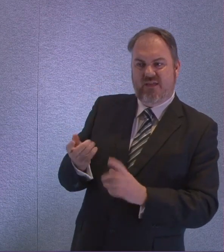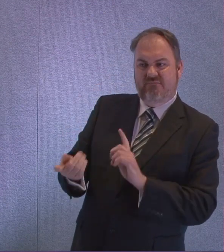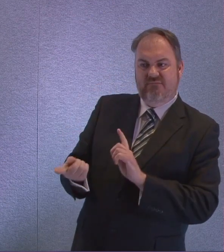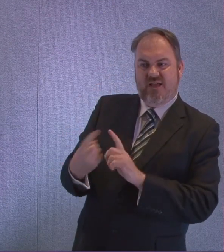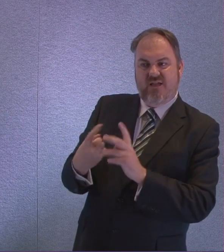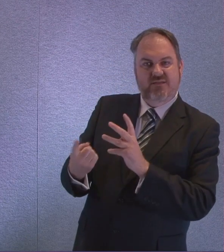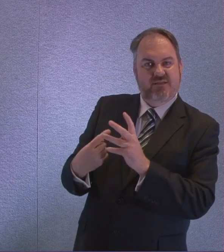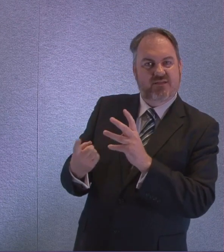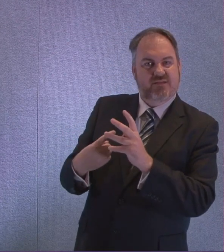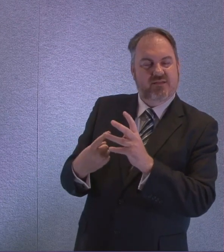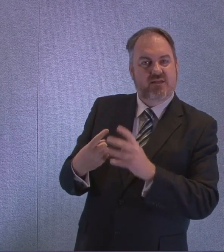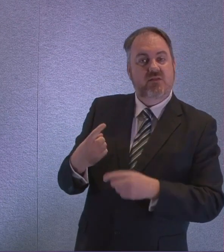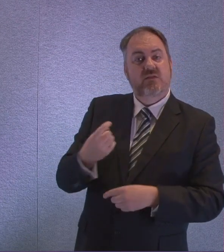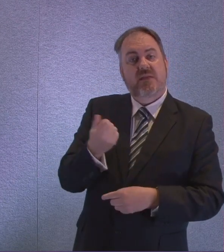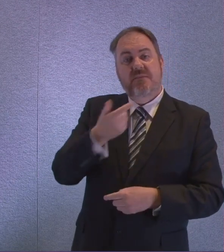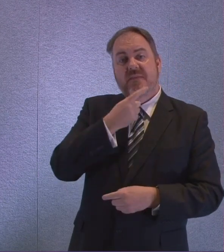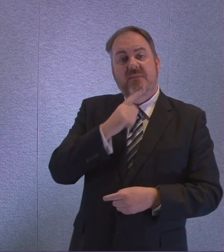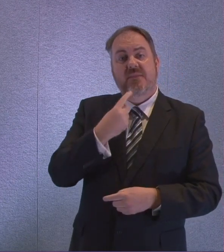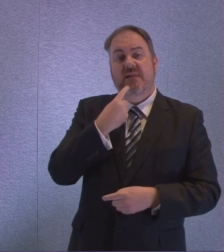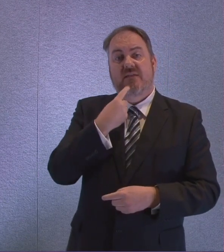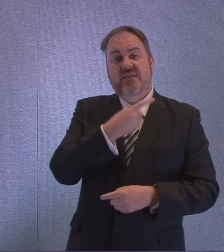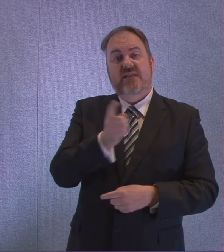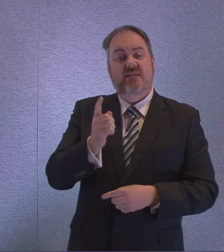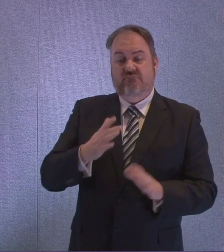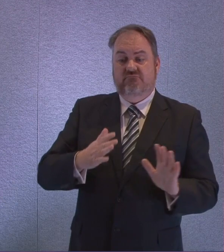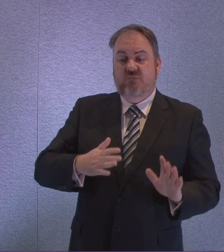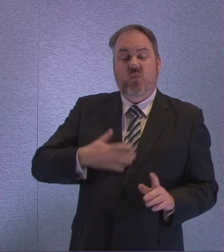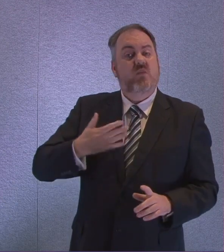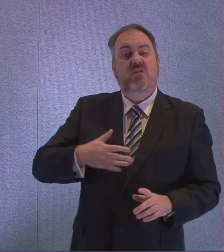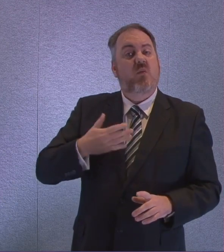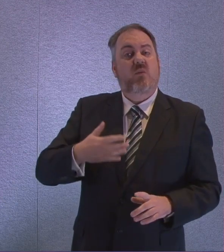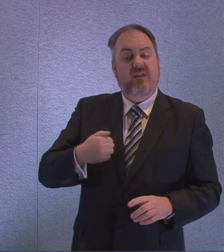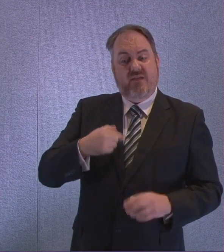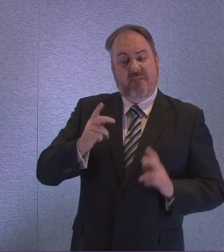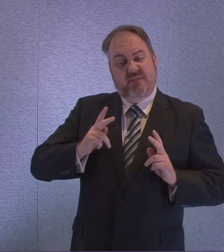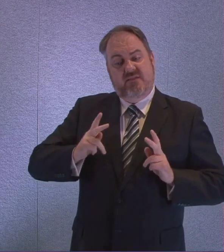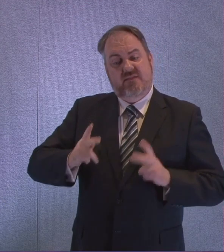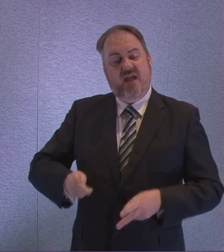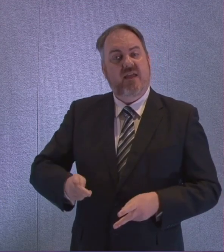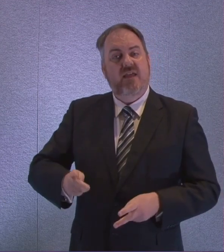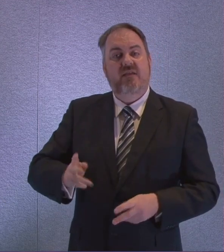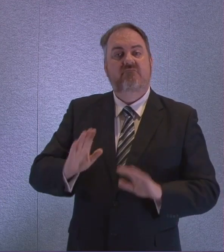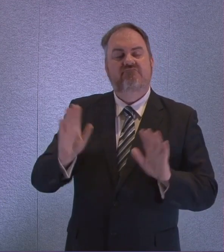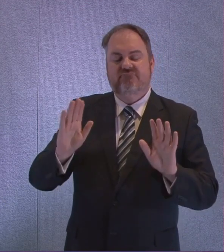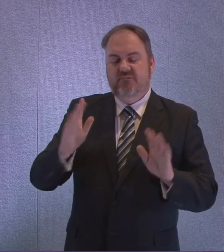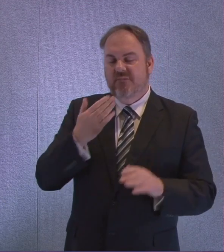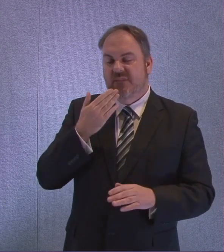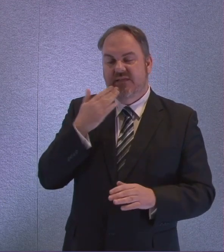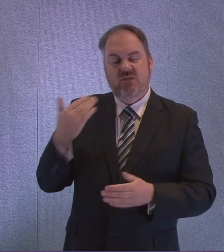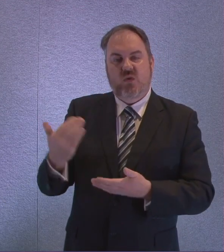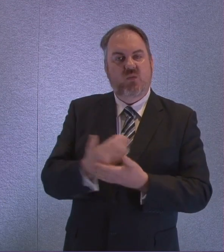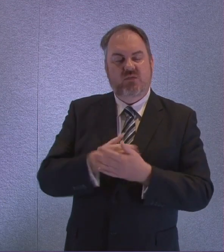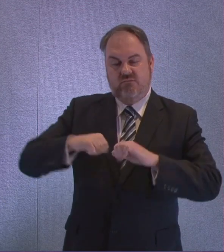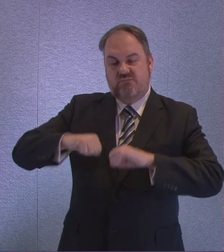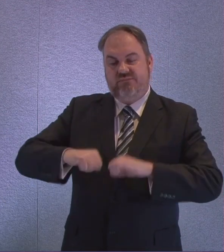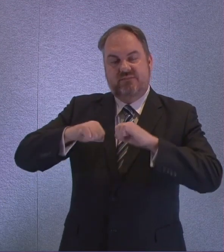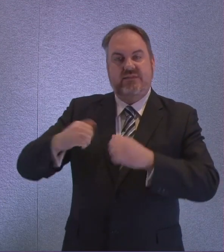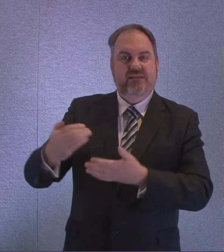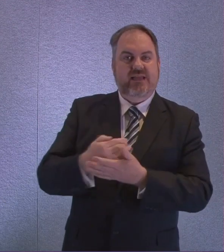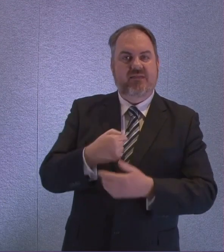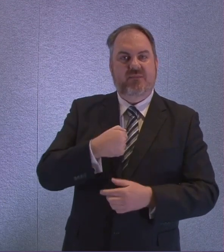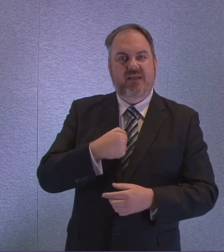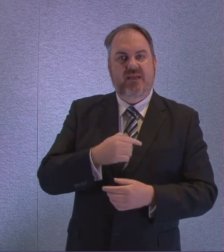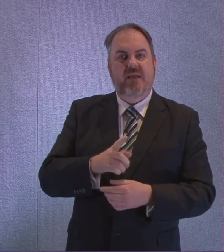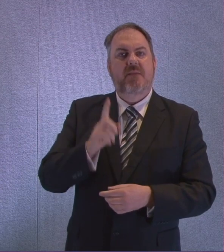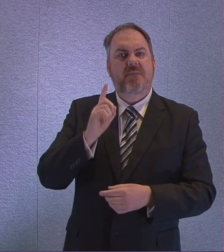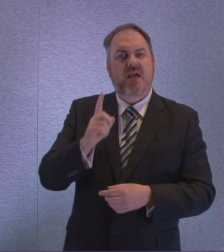or would not want to be resuscitated if they got to that point but let me be very clear nobody should receive a DNR